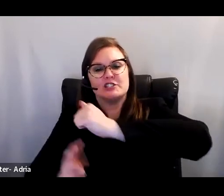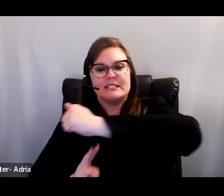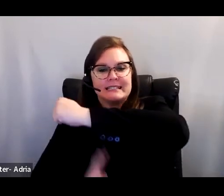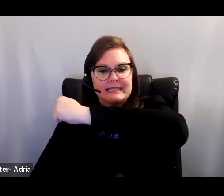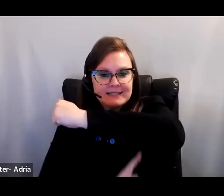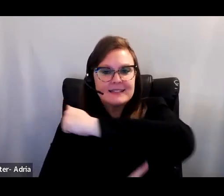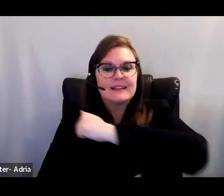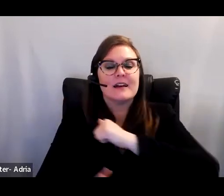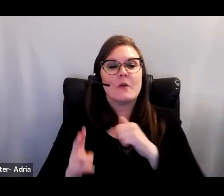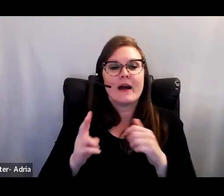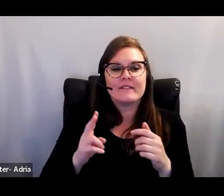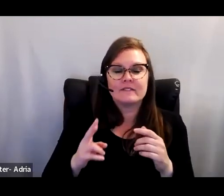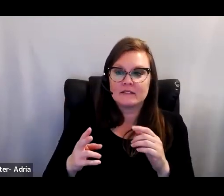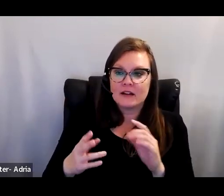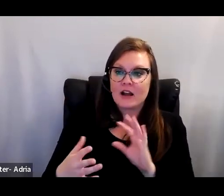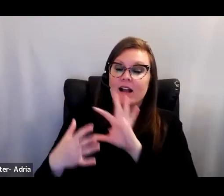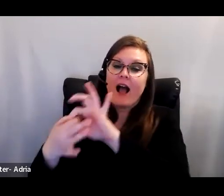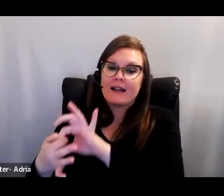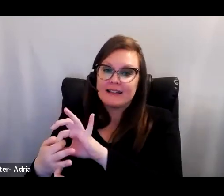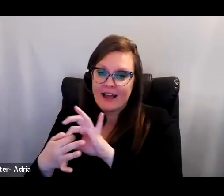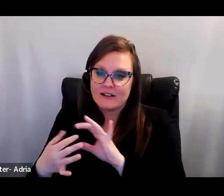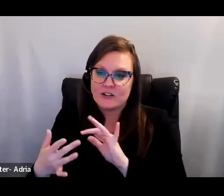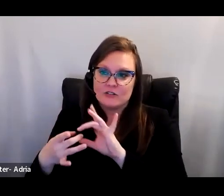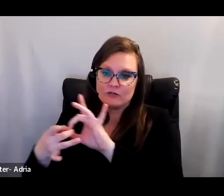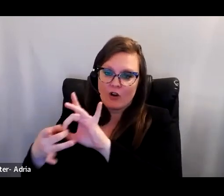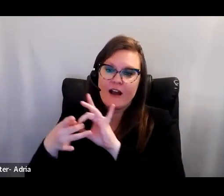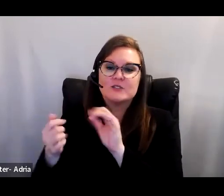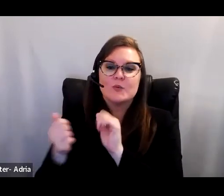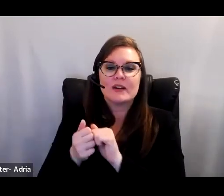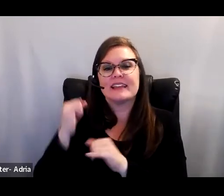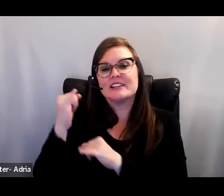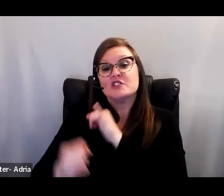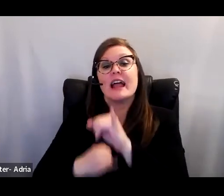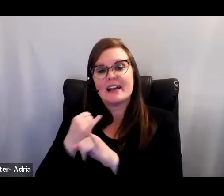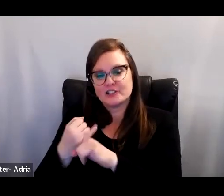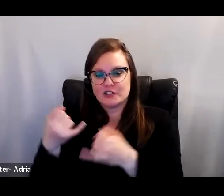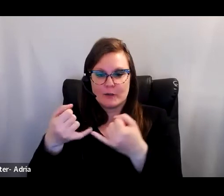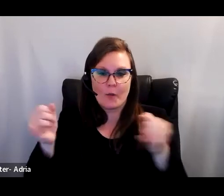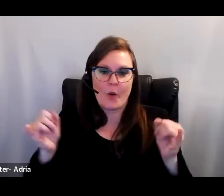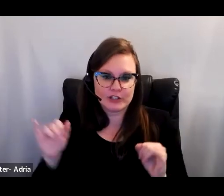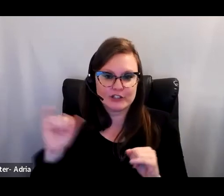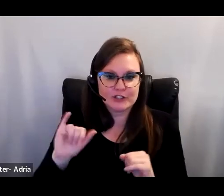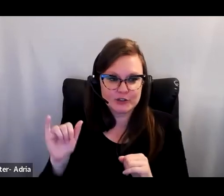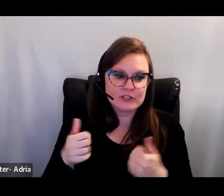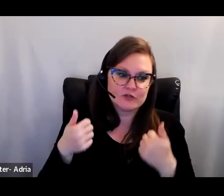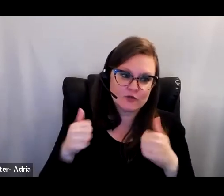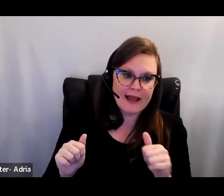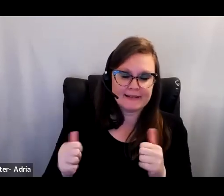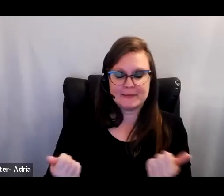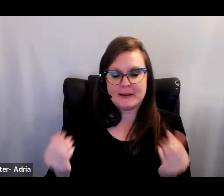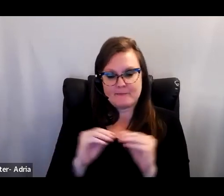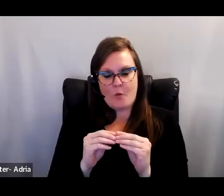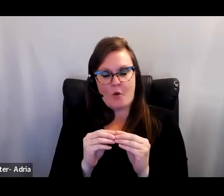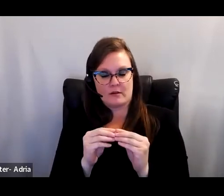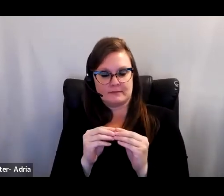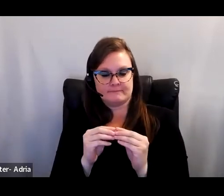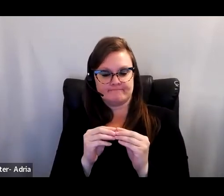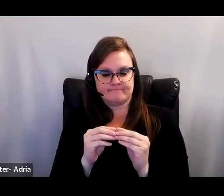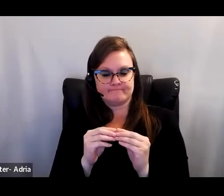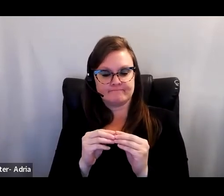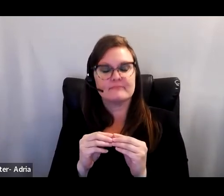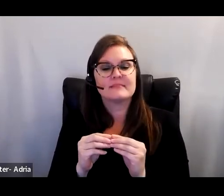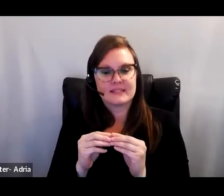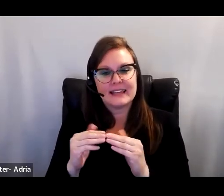international borders to provide hope in achieving equity. The U.S. has historically been internally